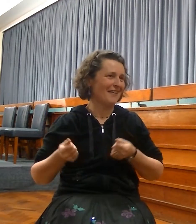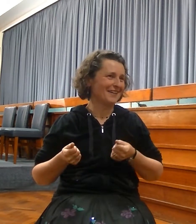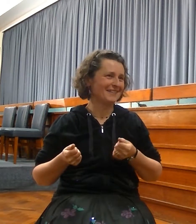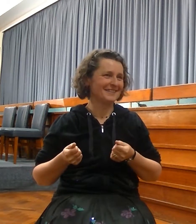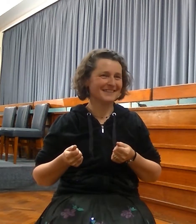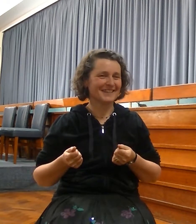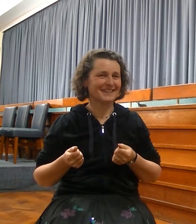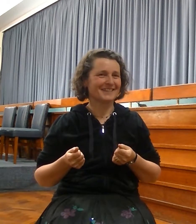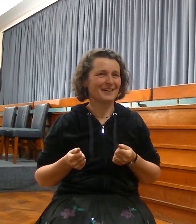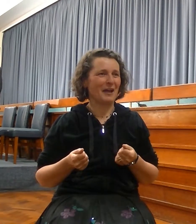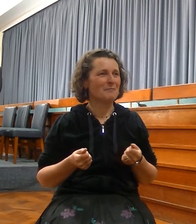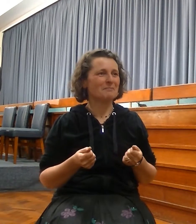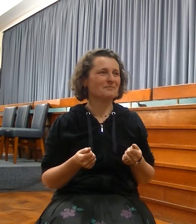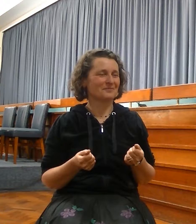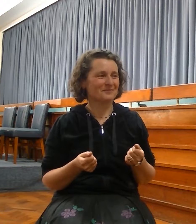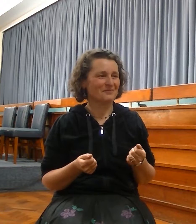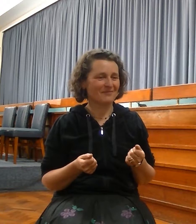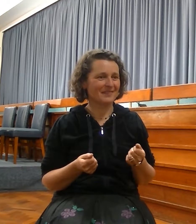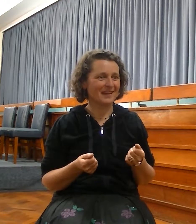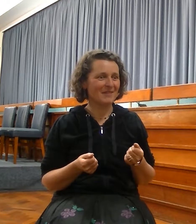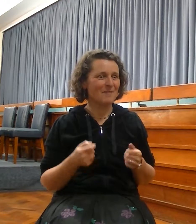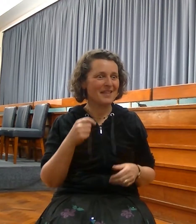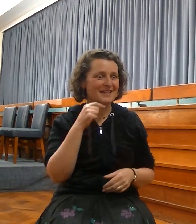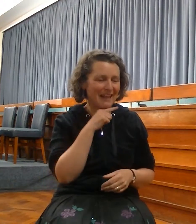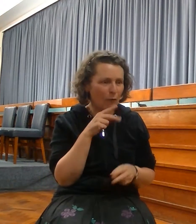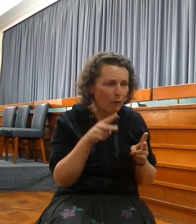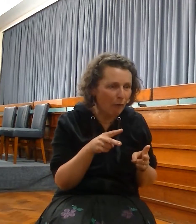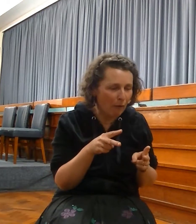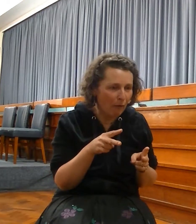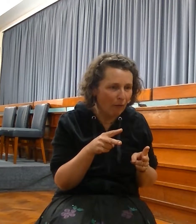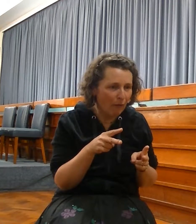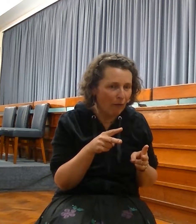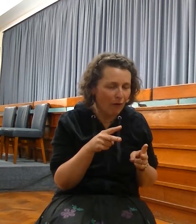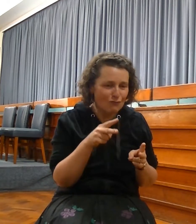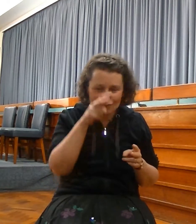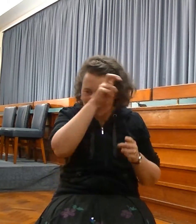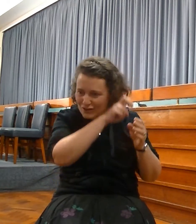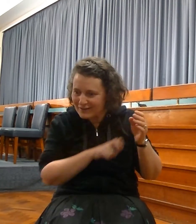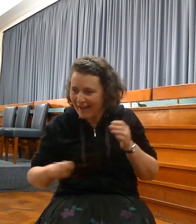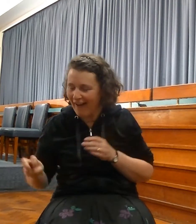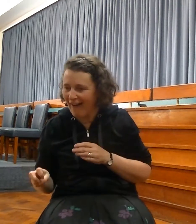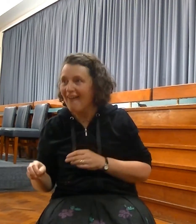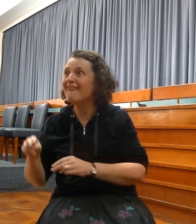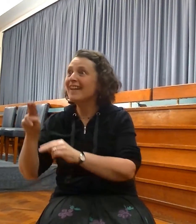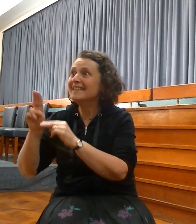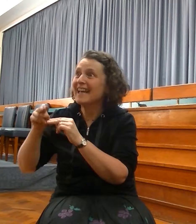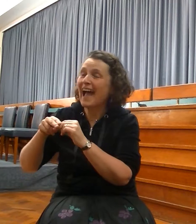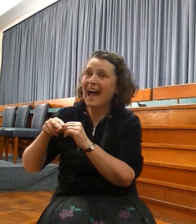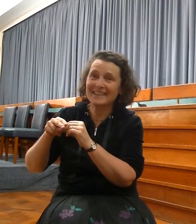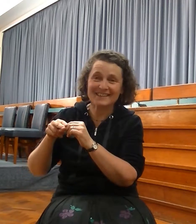Well, we know what the son did not do. He did not rush down to his father and say, Dad, you have not